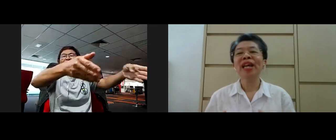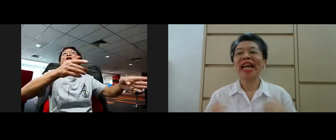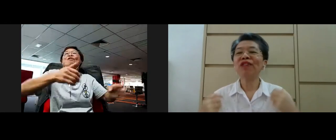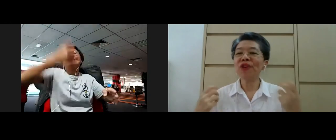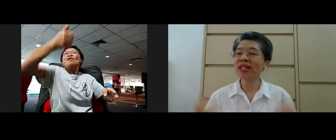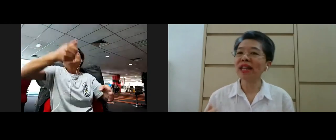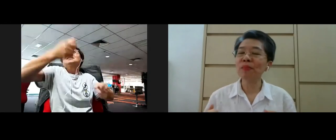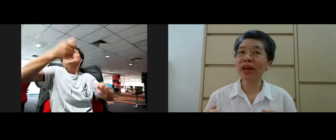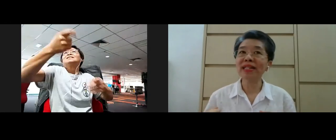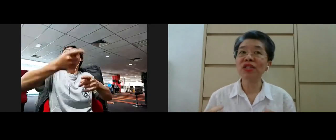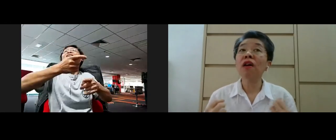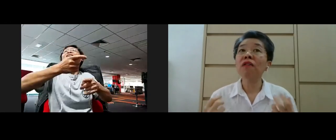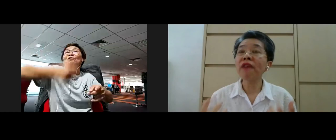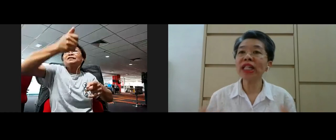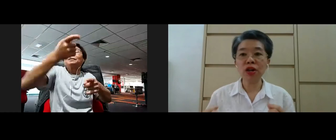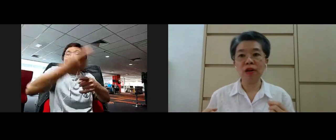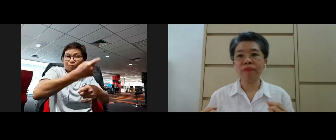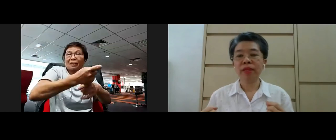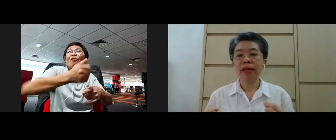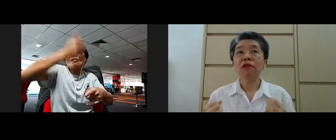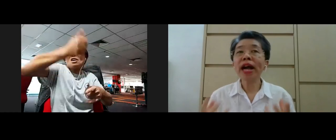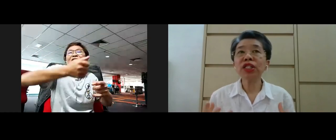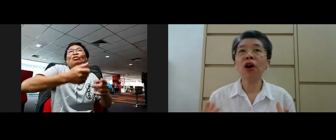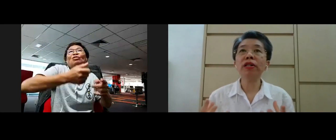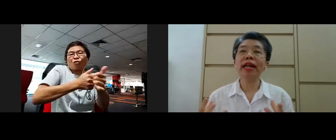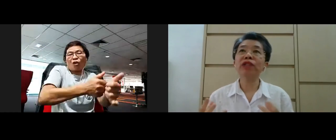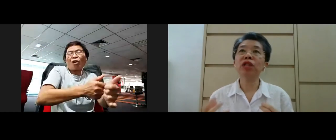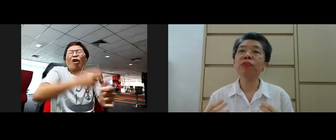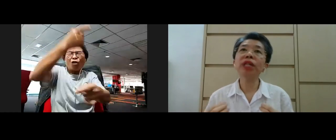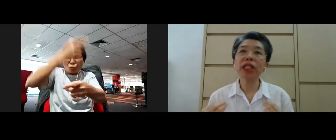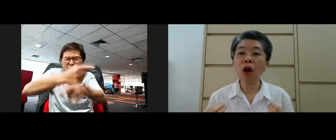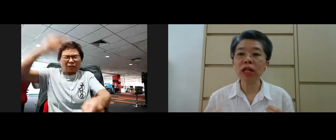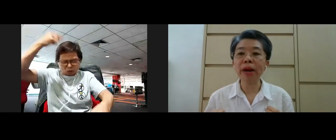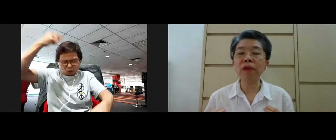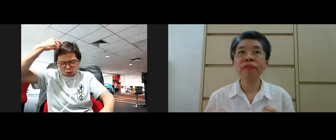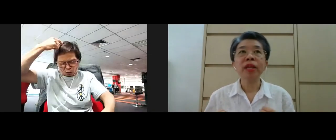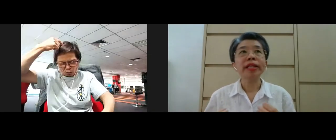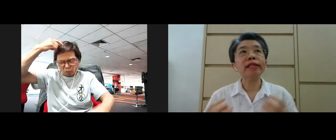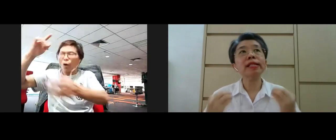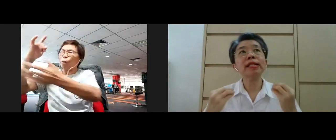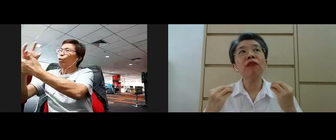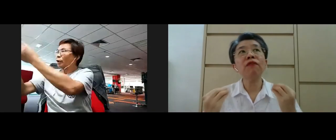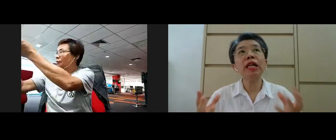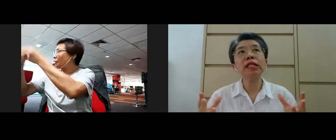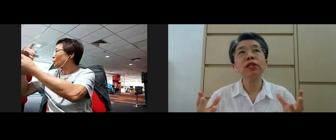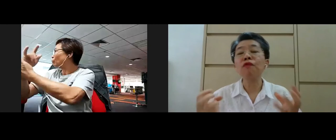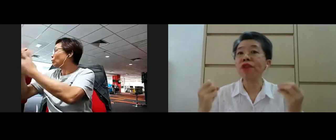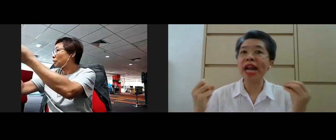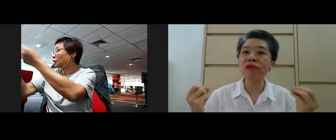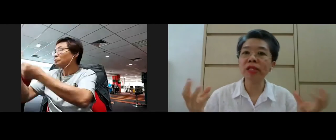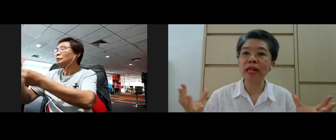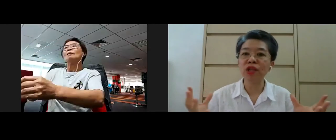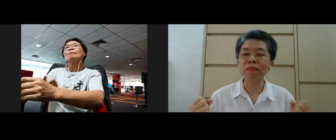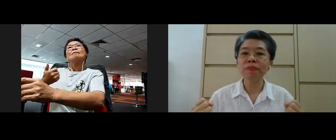and of course the second practice right thought right thought actually Buddha talked about that selfless